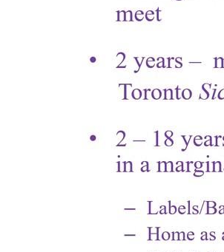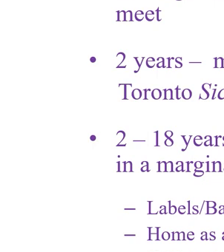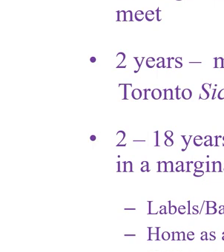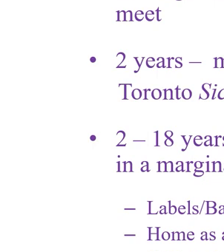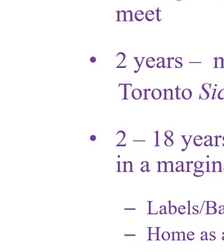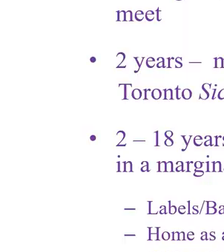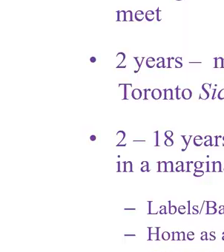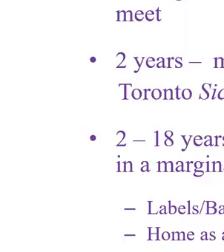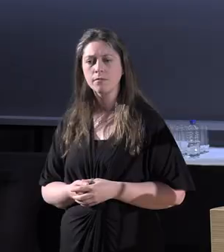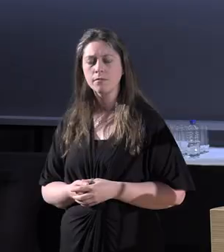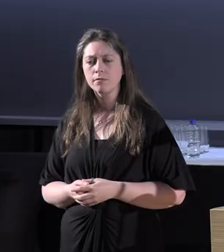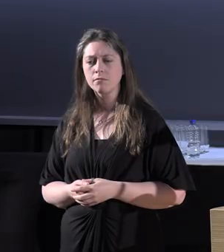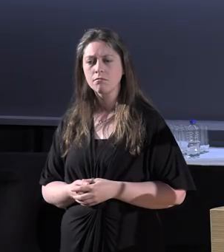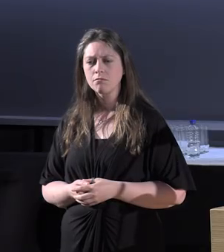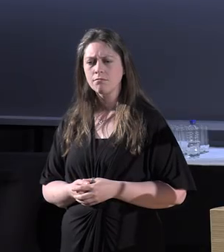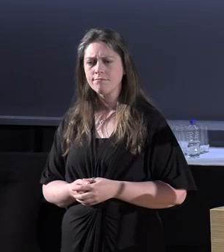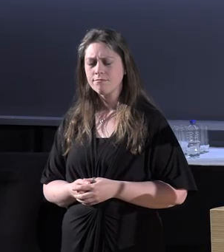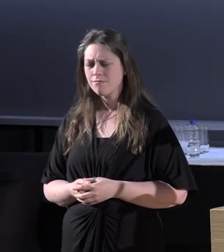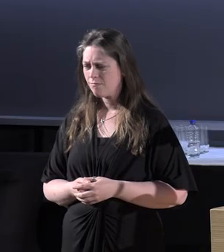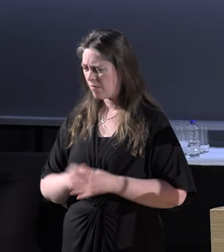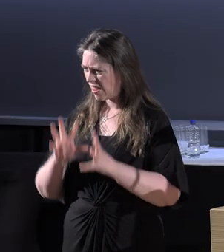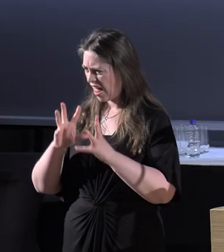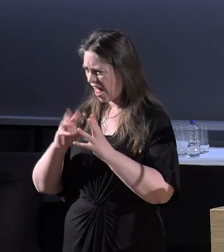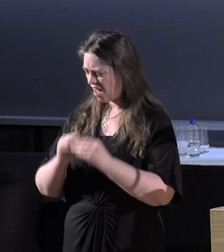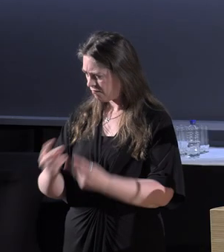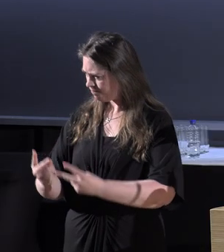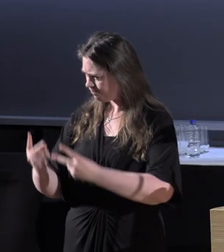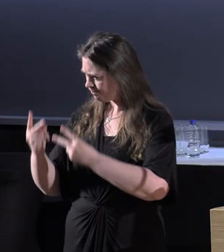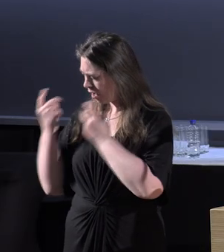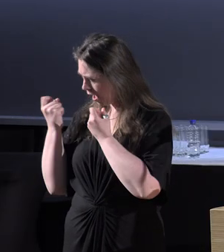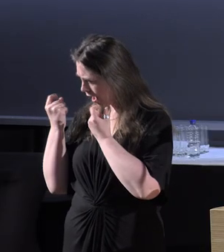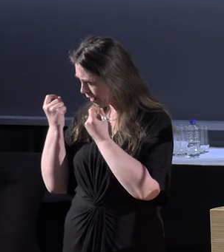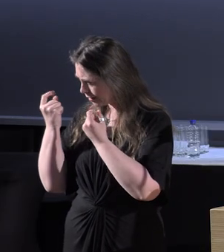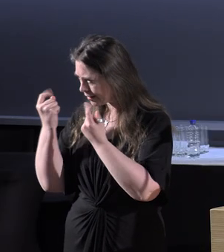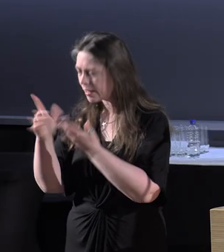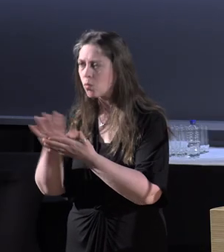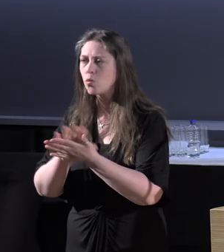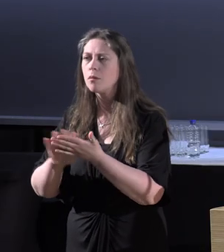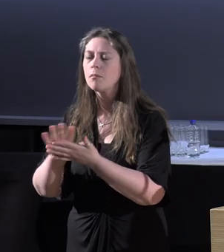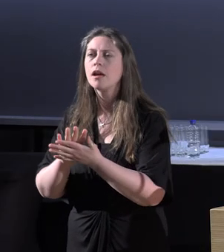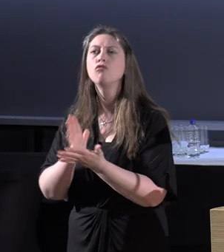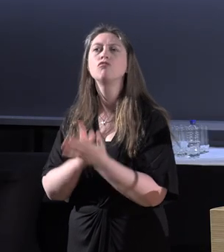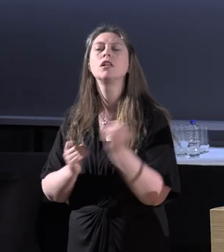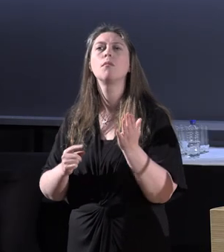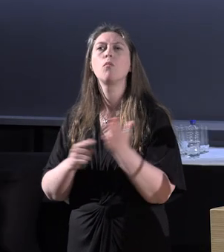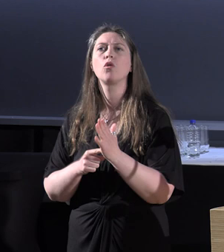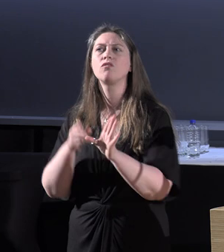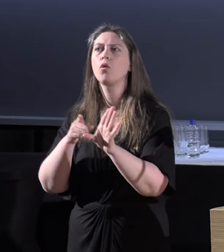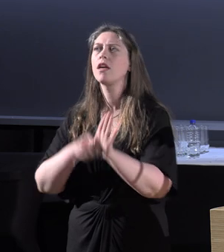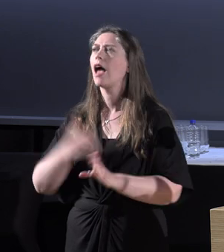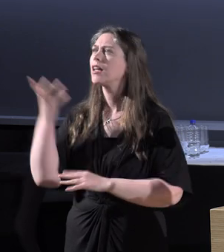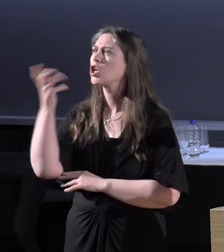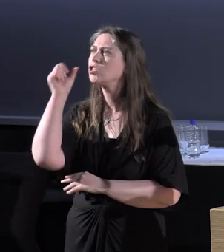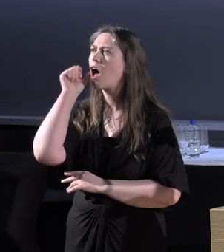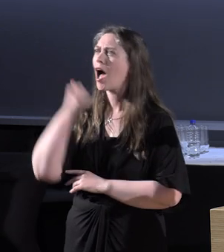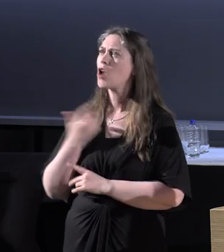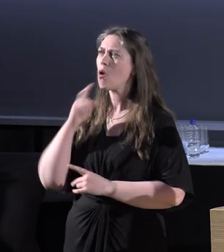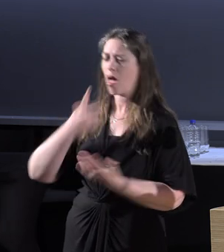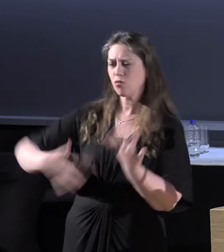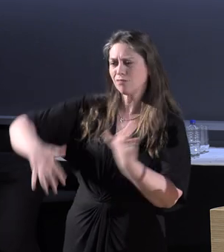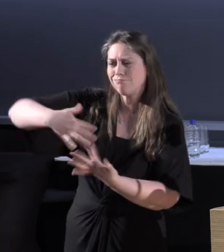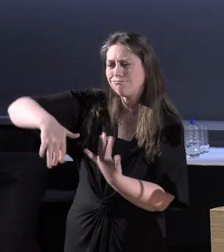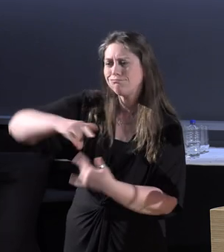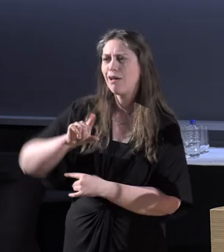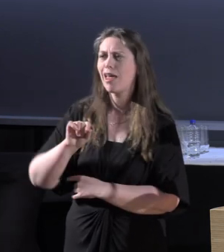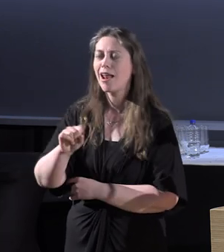But how do I make sense of all of this? And this is really, really important for the young scholars in the room. And I know they're getting together and I hope they talk